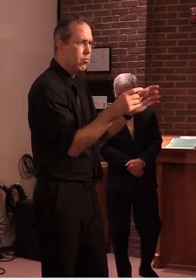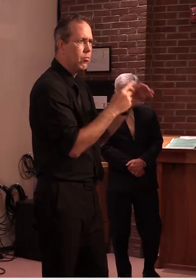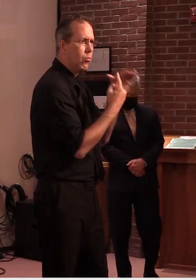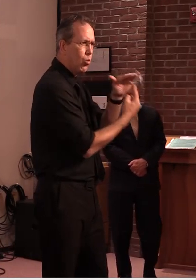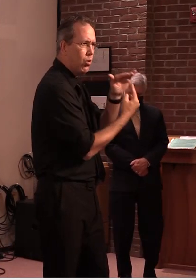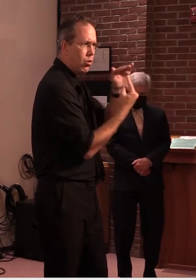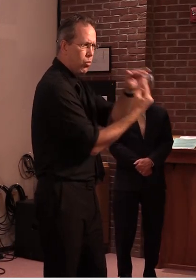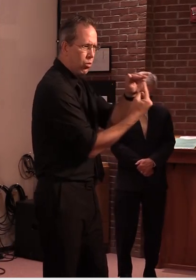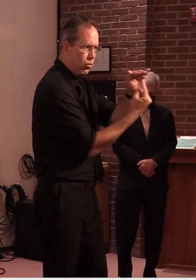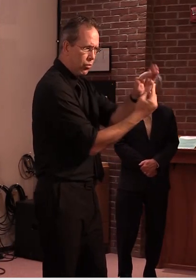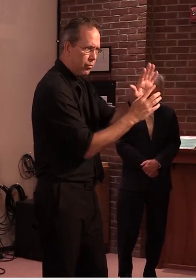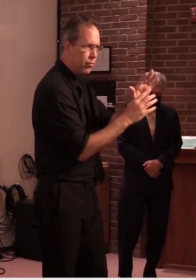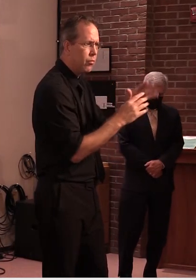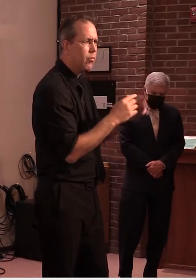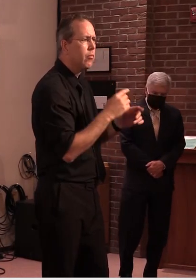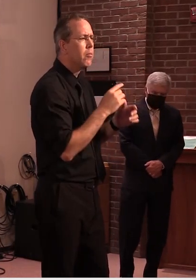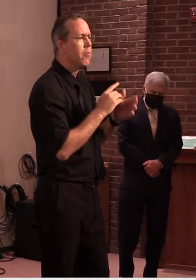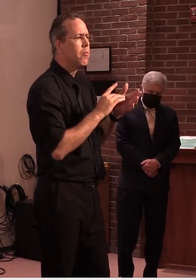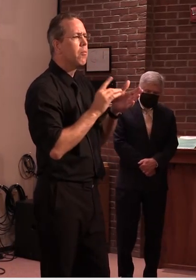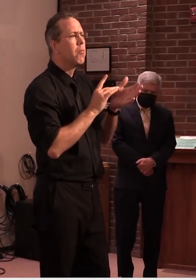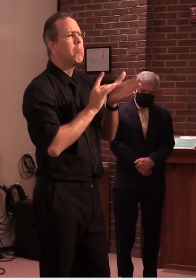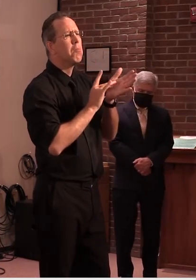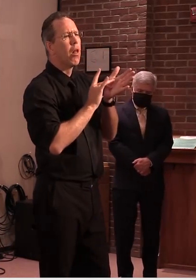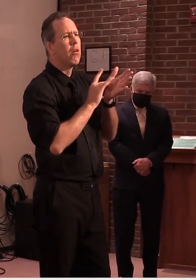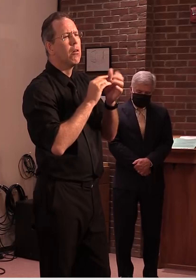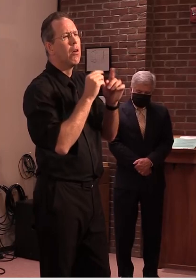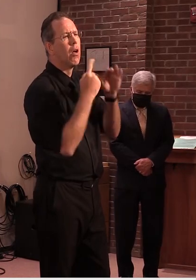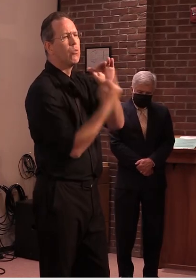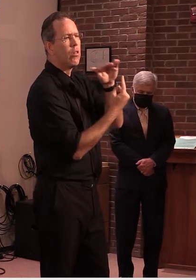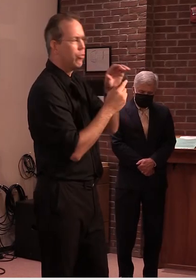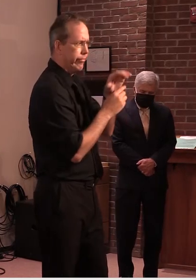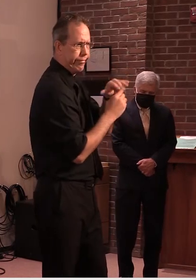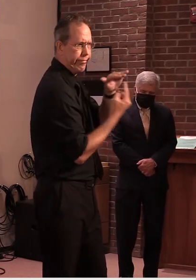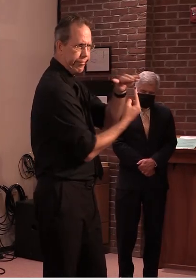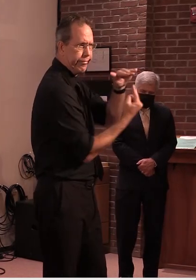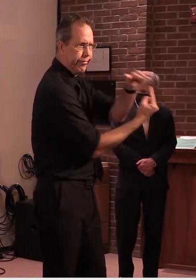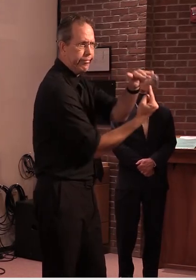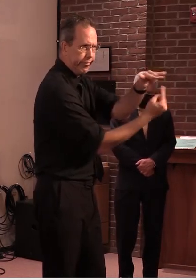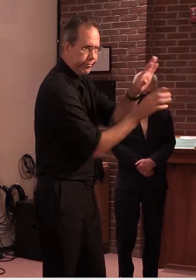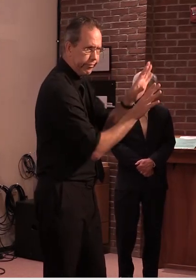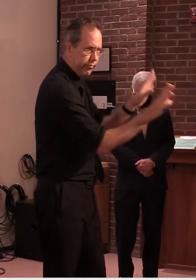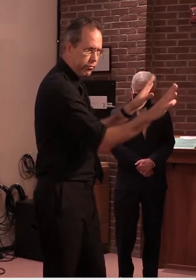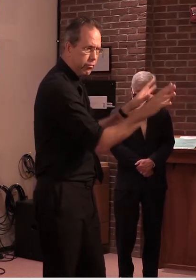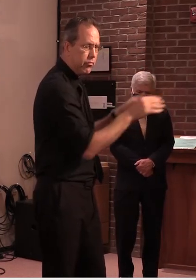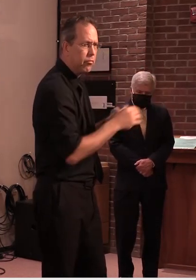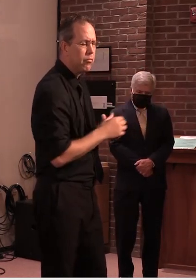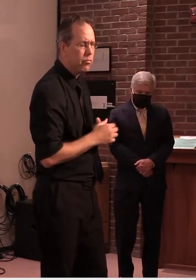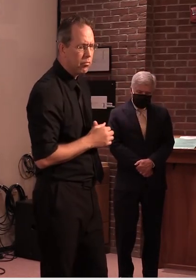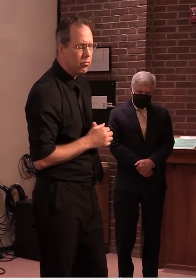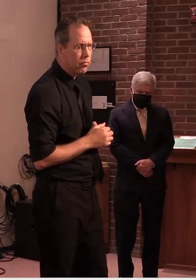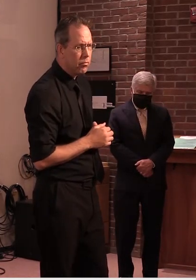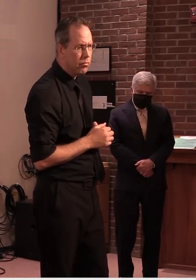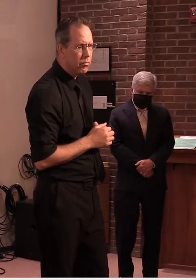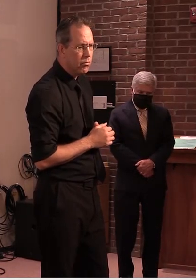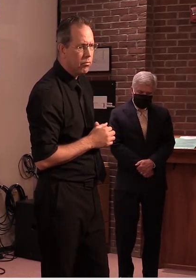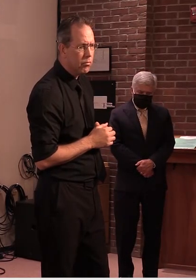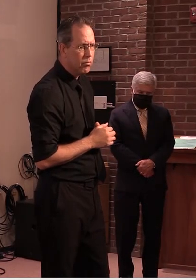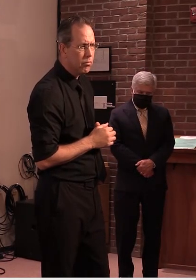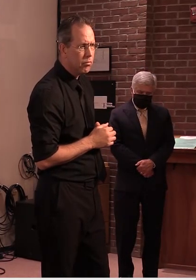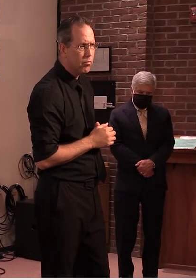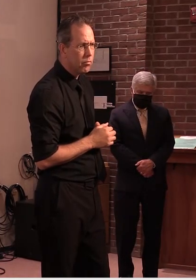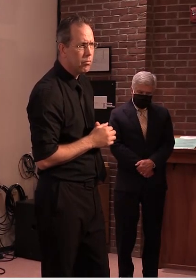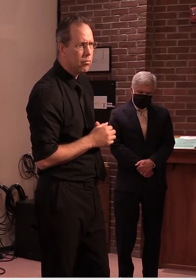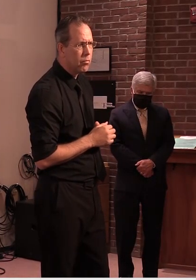isolation um normally um we go if we have a situation system or like that under a protocol here